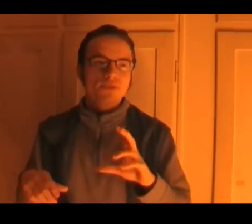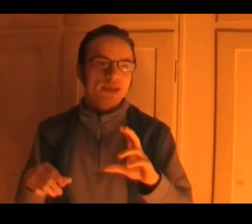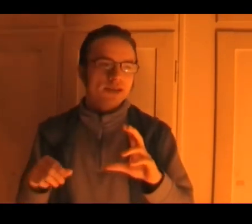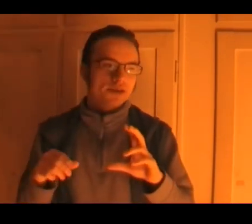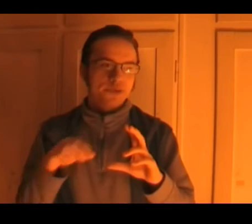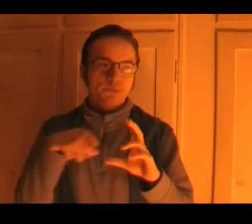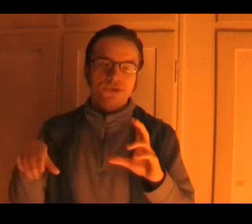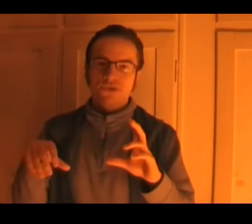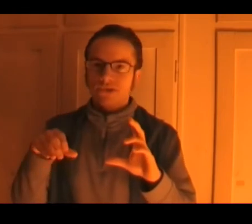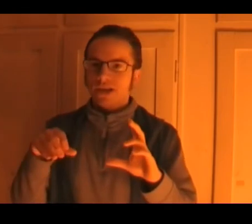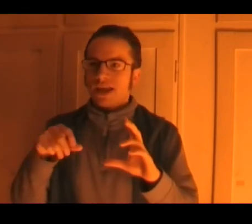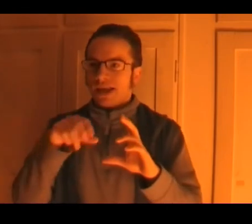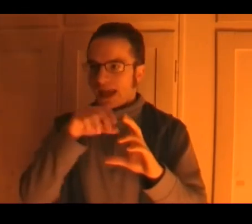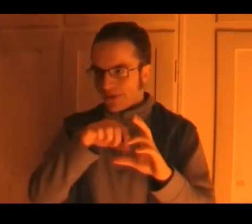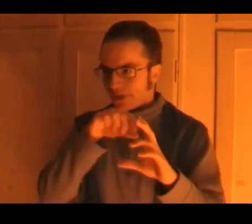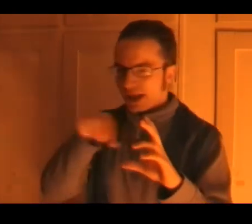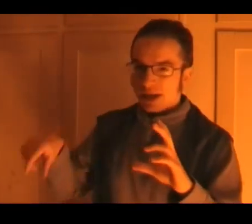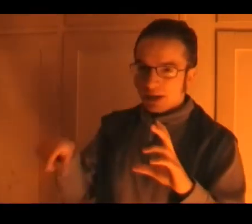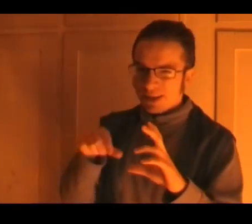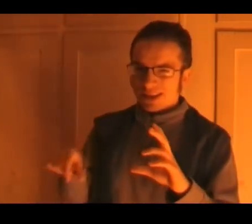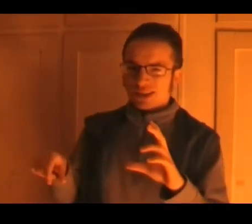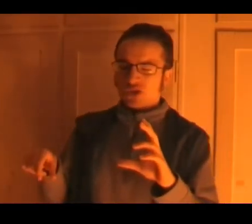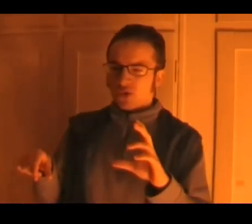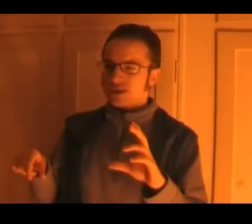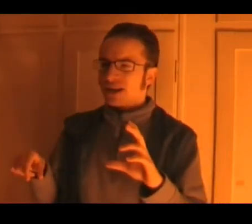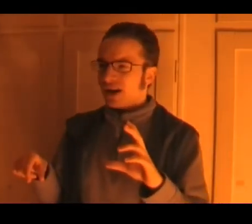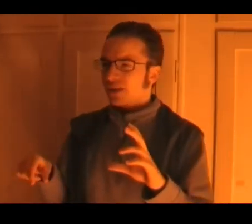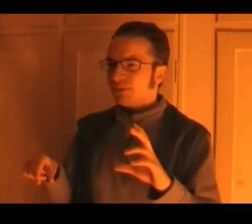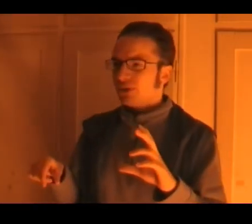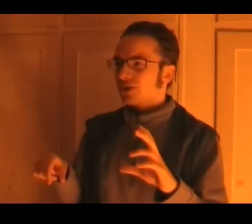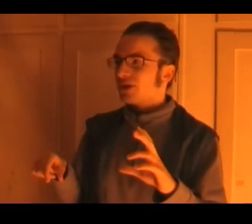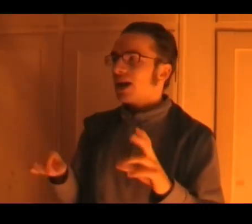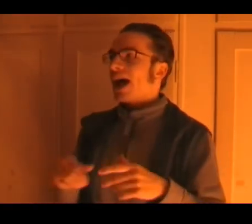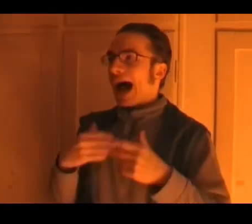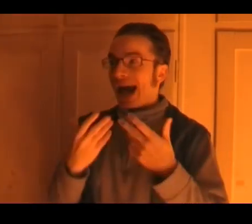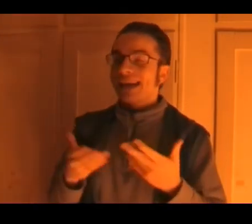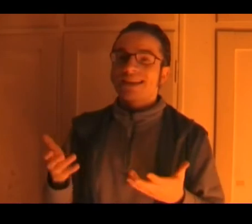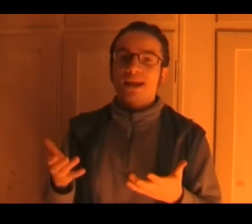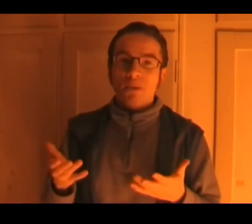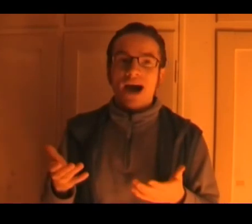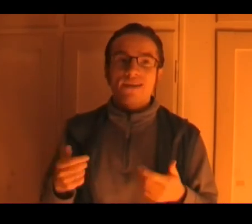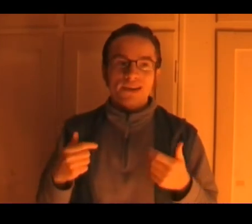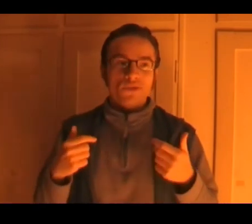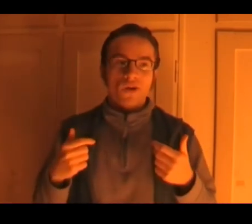the uh the computer if it immediately stores it on the computer i guess i can buy that it can run